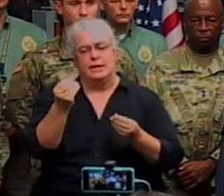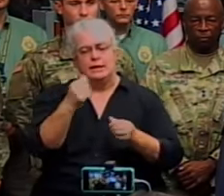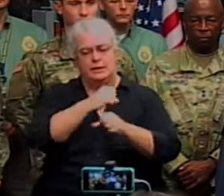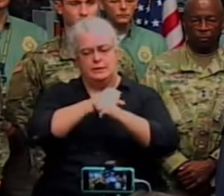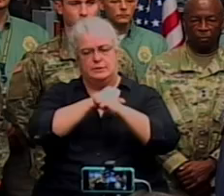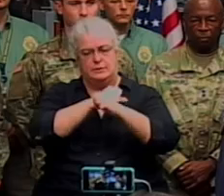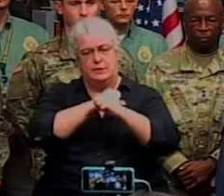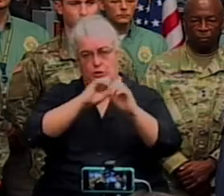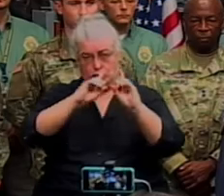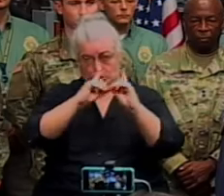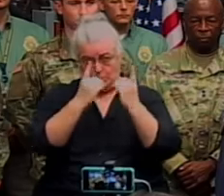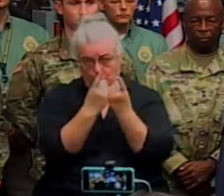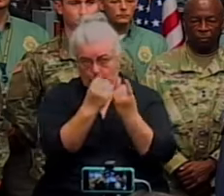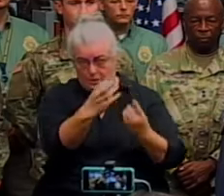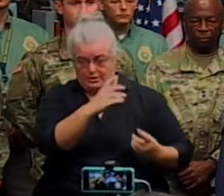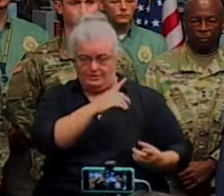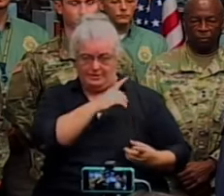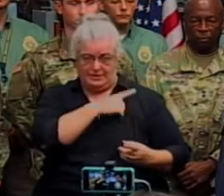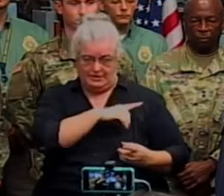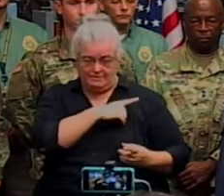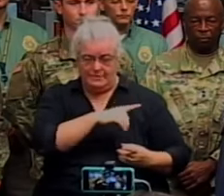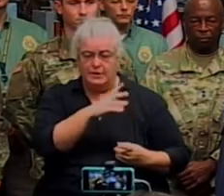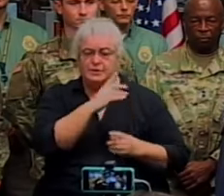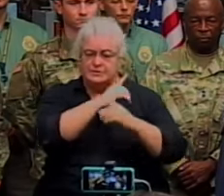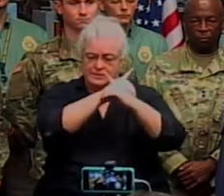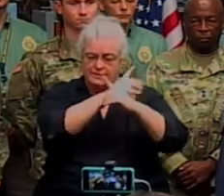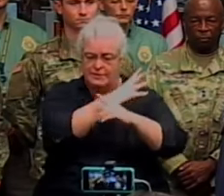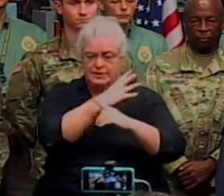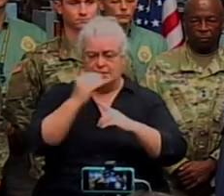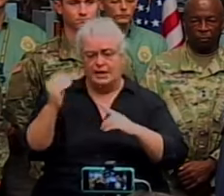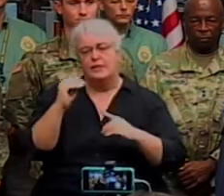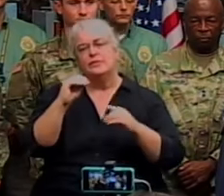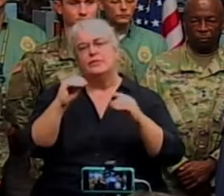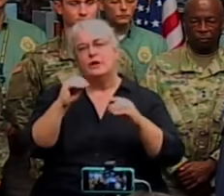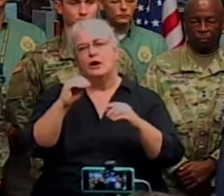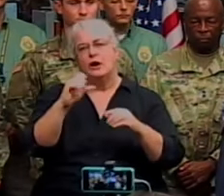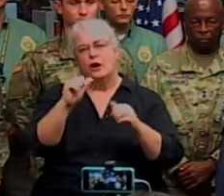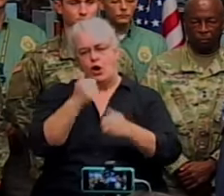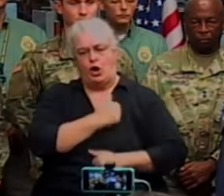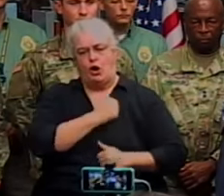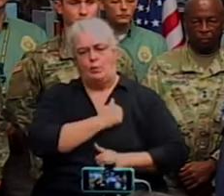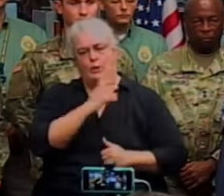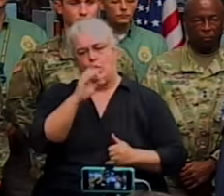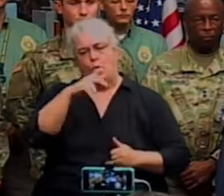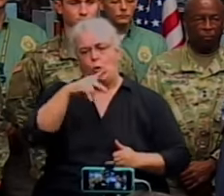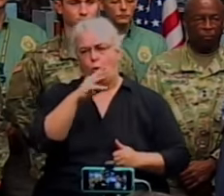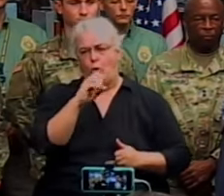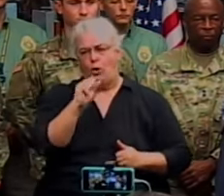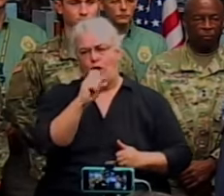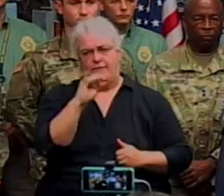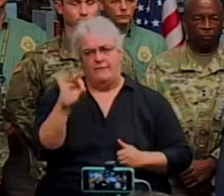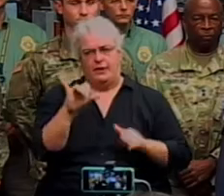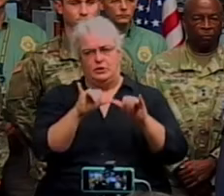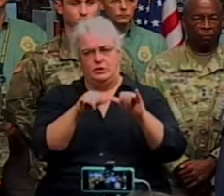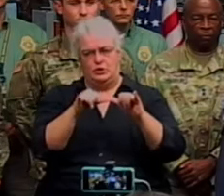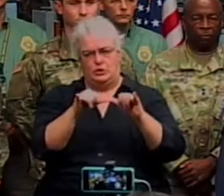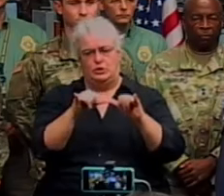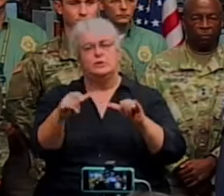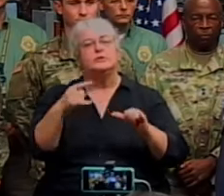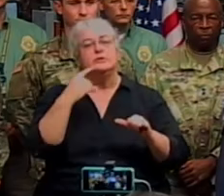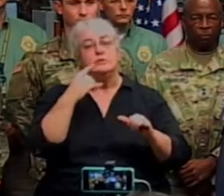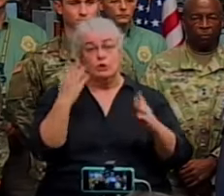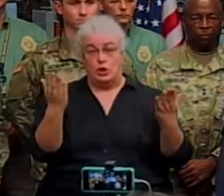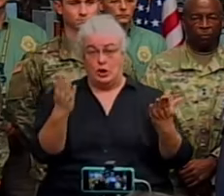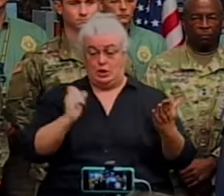Department of Defense, Health and Human Services, and the Army Corps of Engineers. At my direction, the State Emergency Operations Center